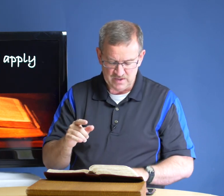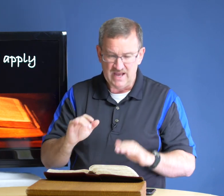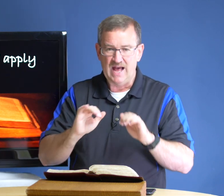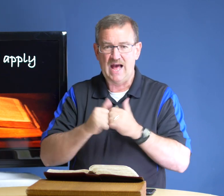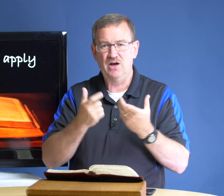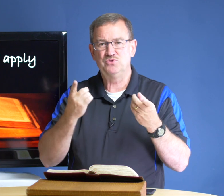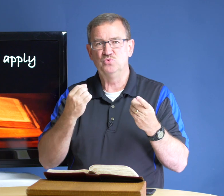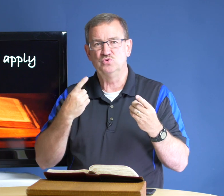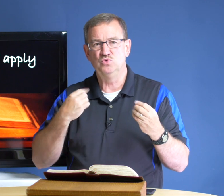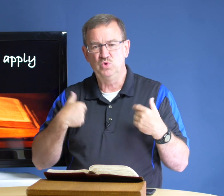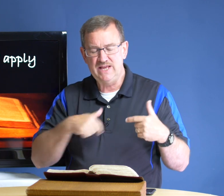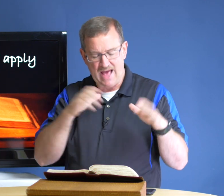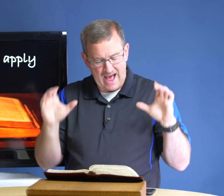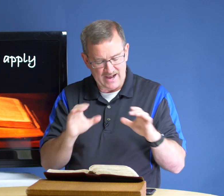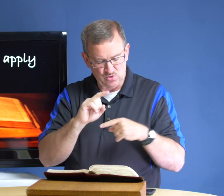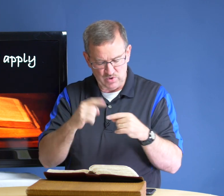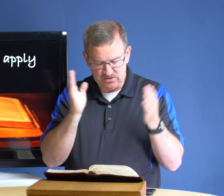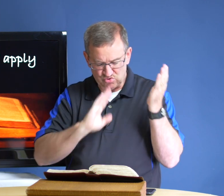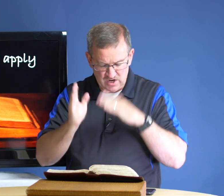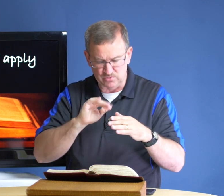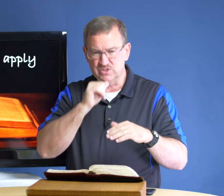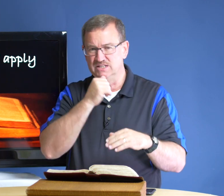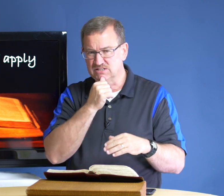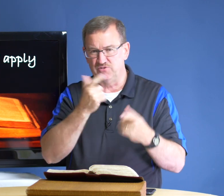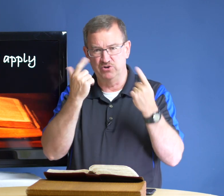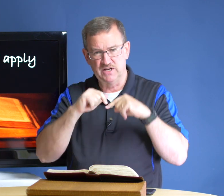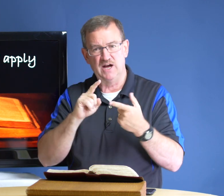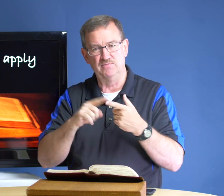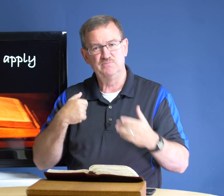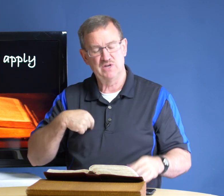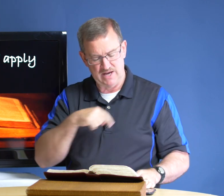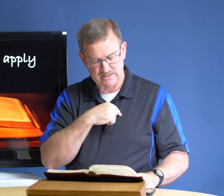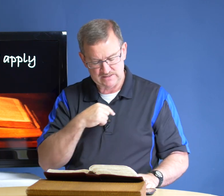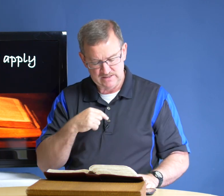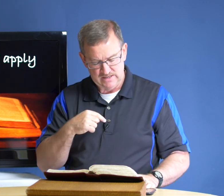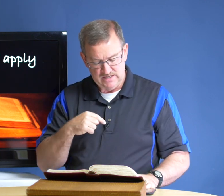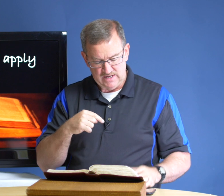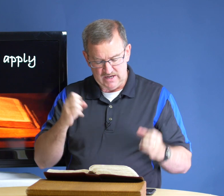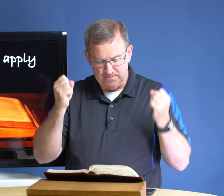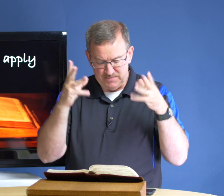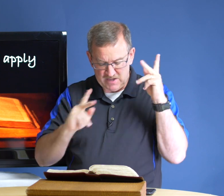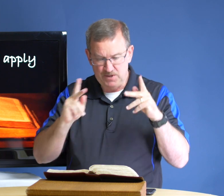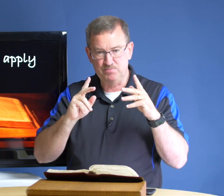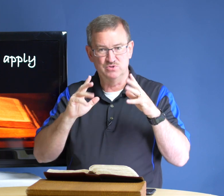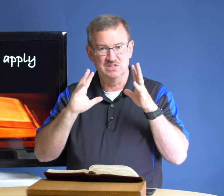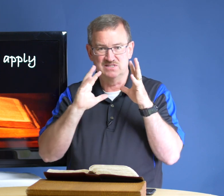how do do we act when troubles and suffering come to us uh many people just